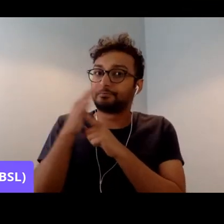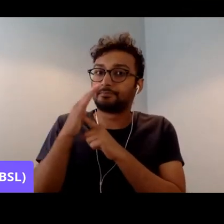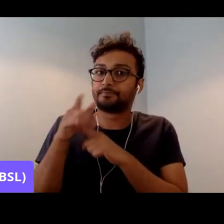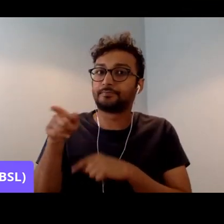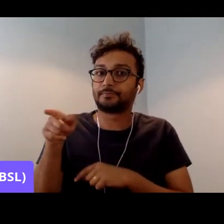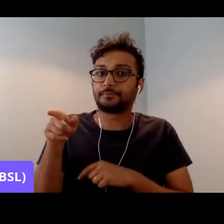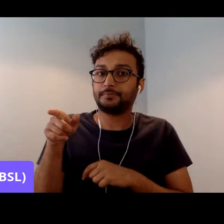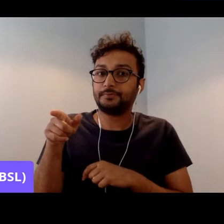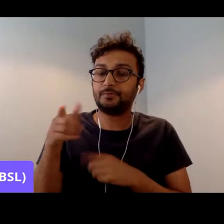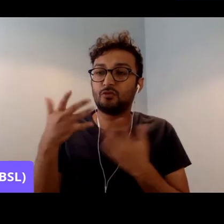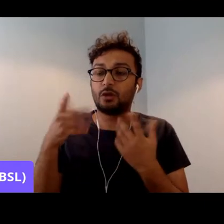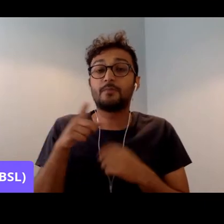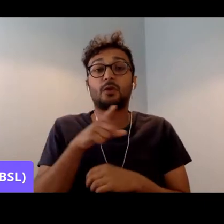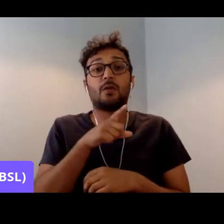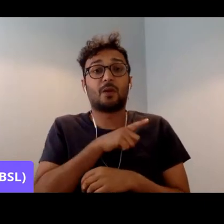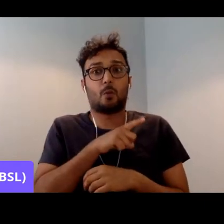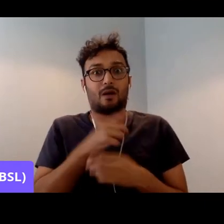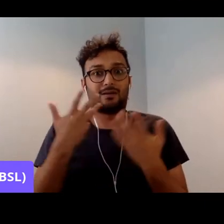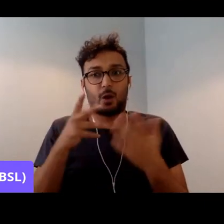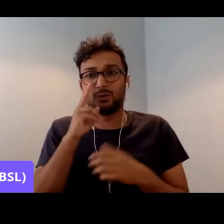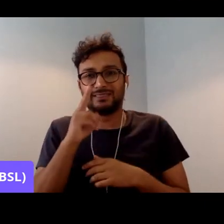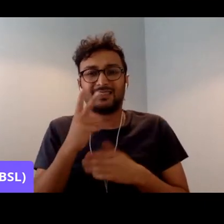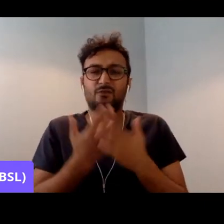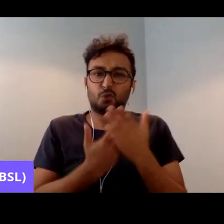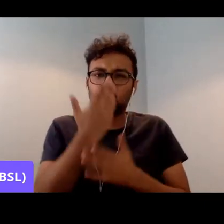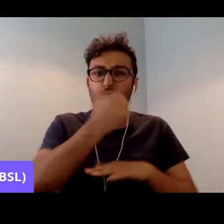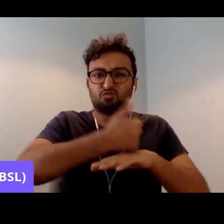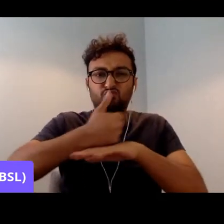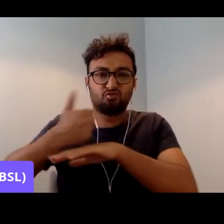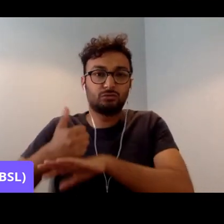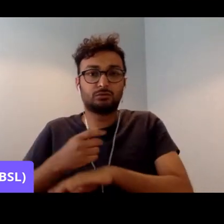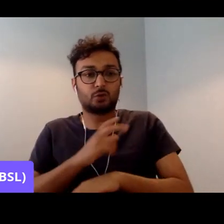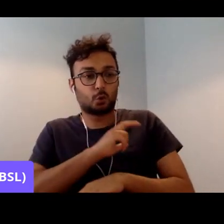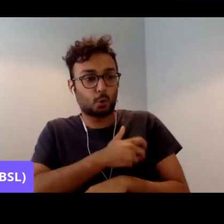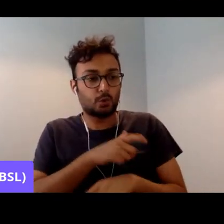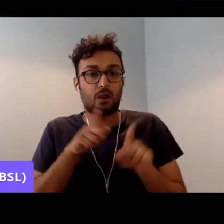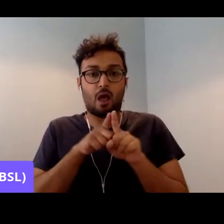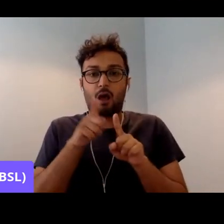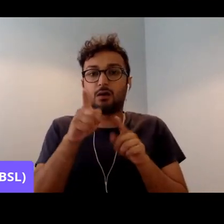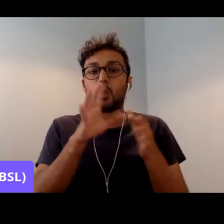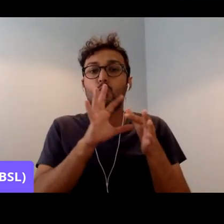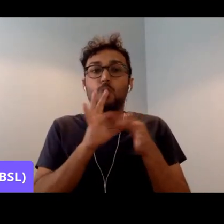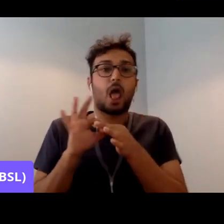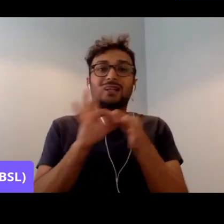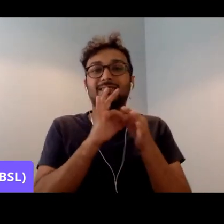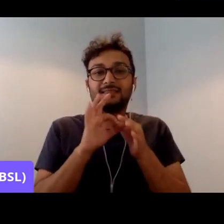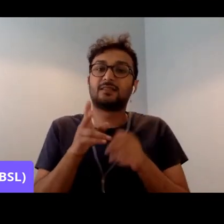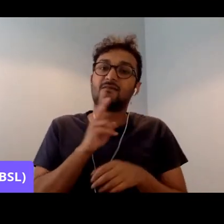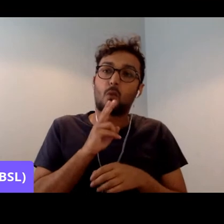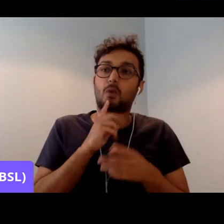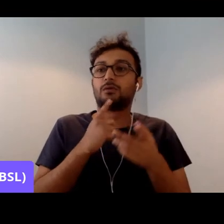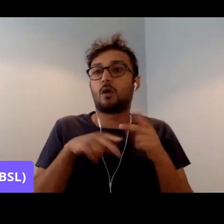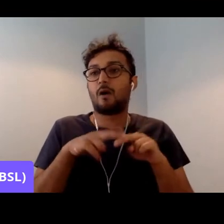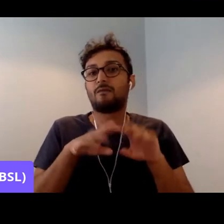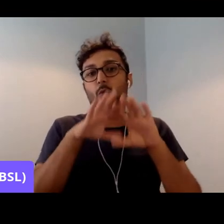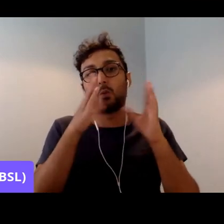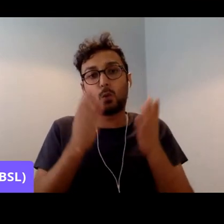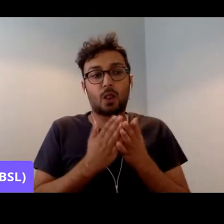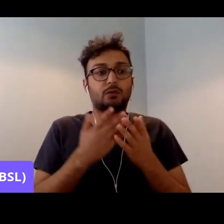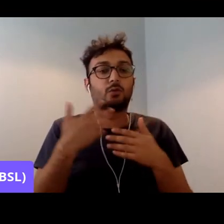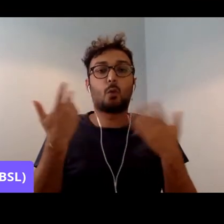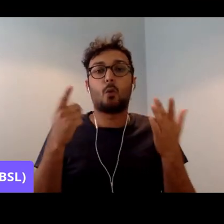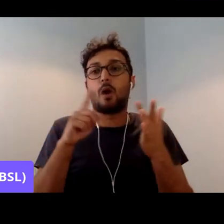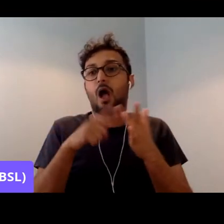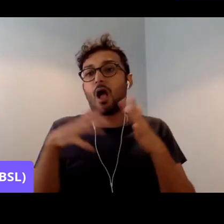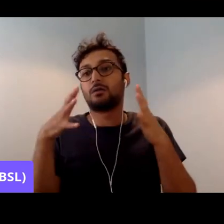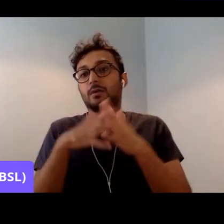the new unions like the United Voices of the World, the UVW, or the IWGB,